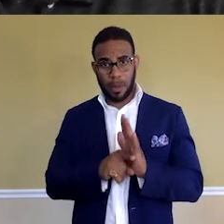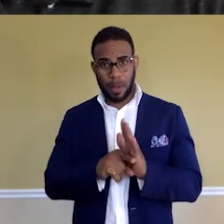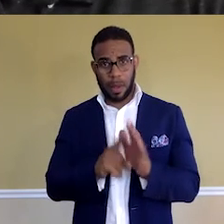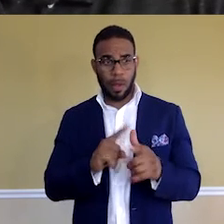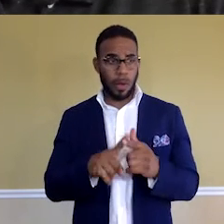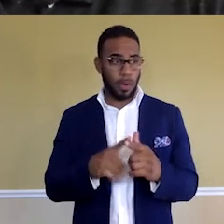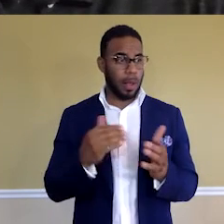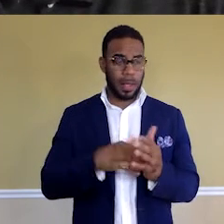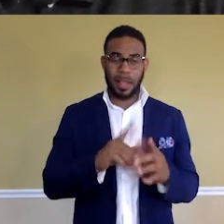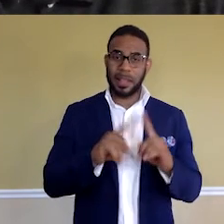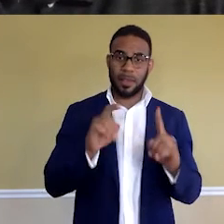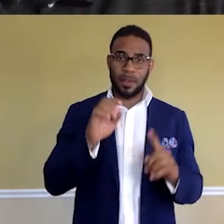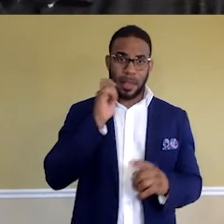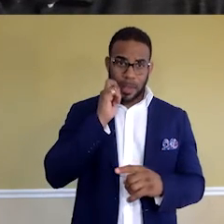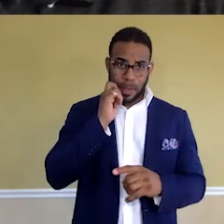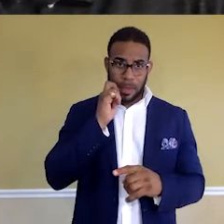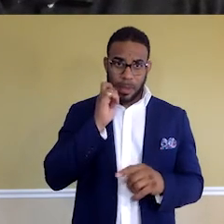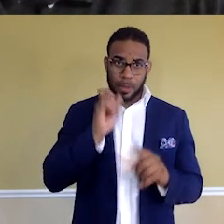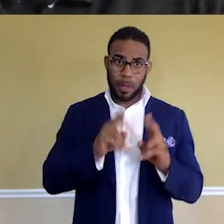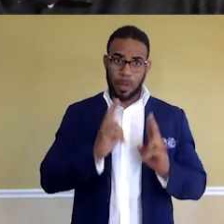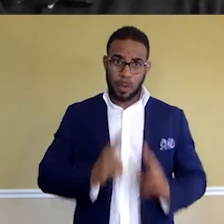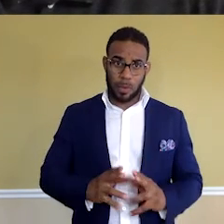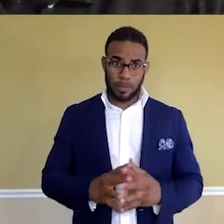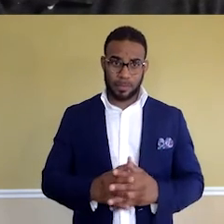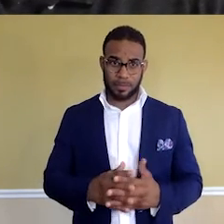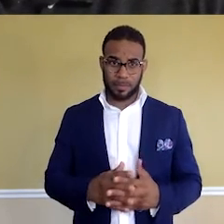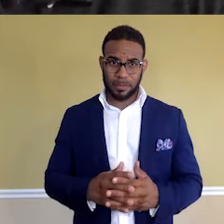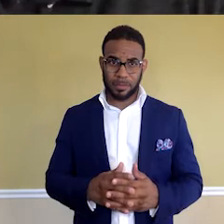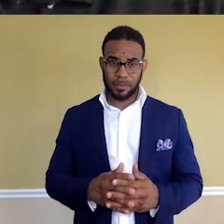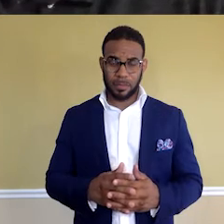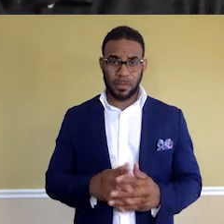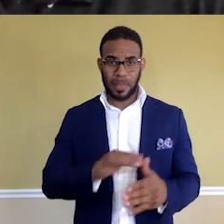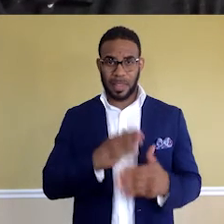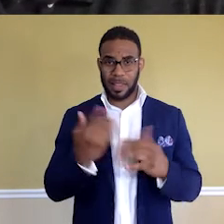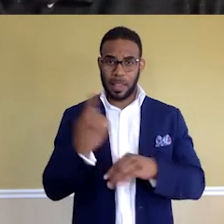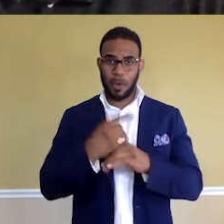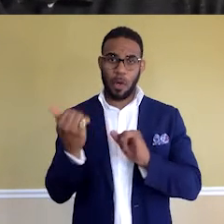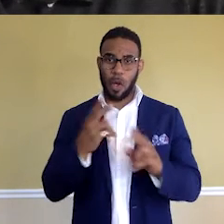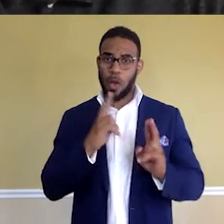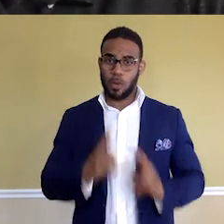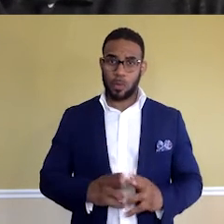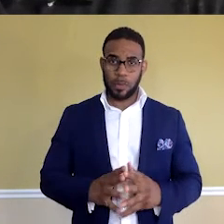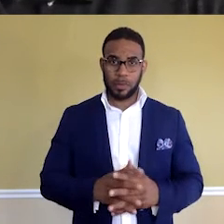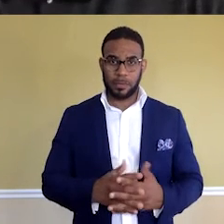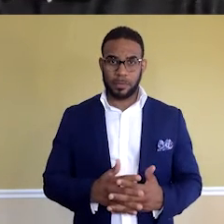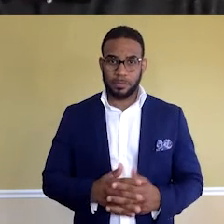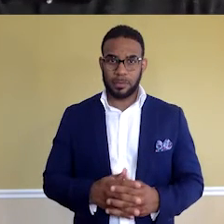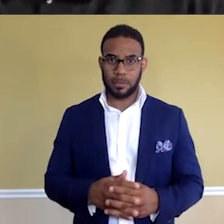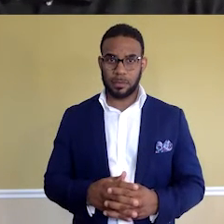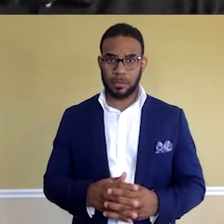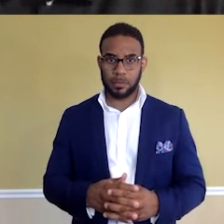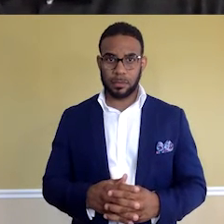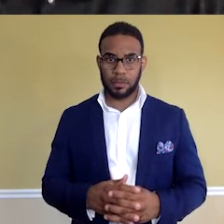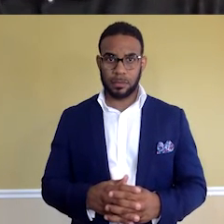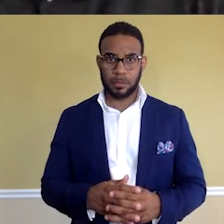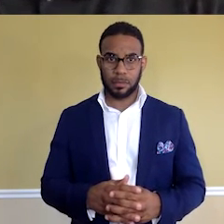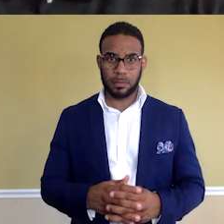again, different ethnicities, but humanize it, right? At the end of the day, we're all human. Love that. So what is a